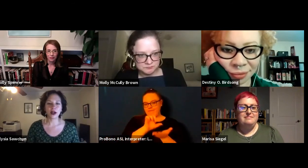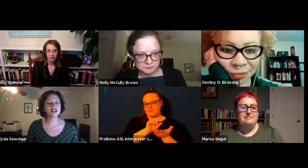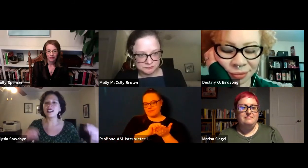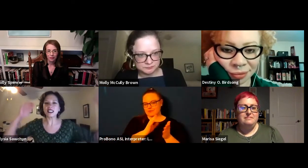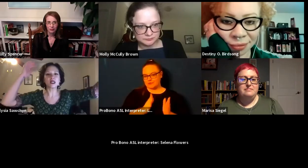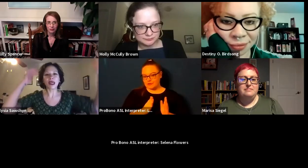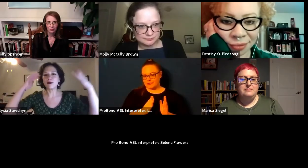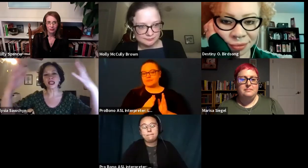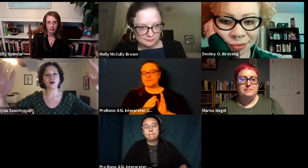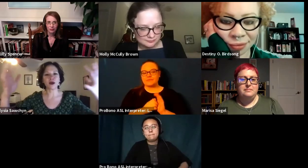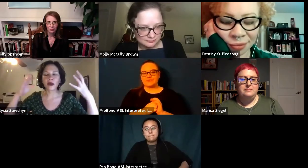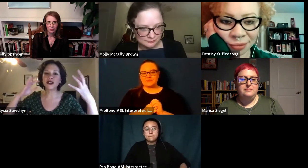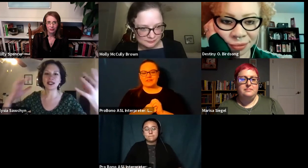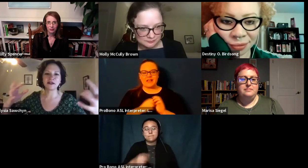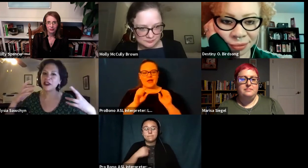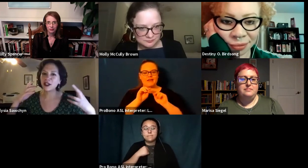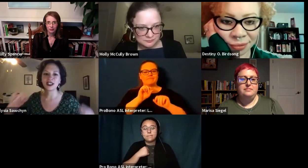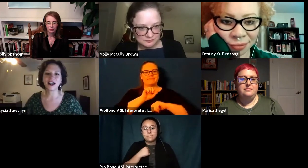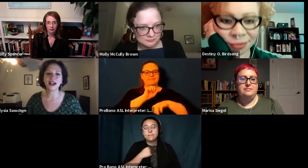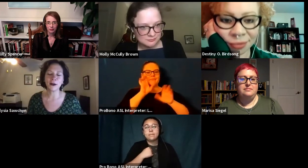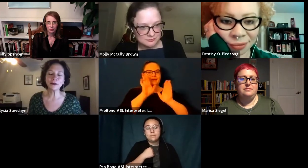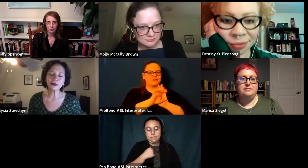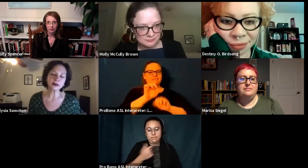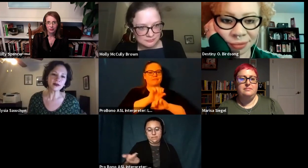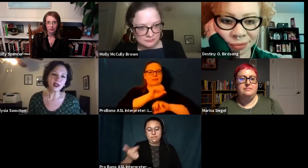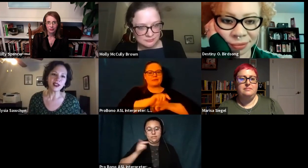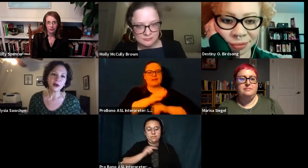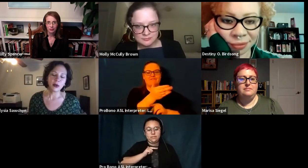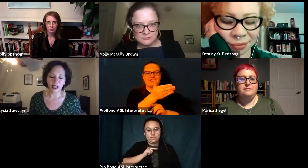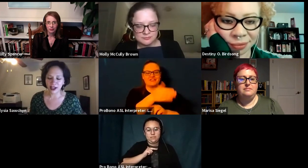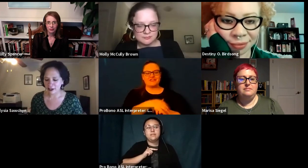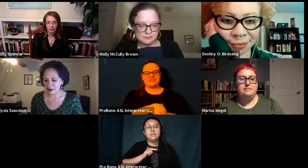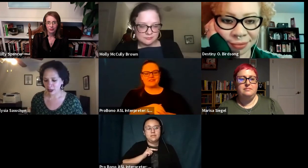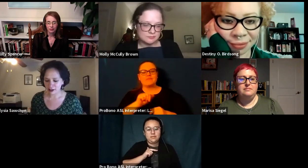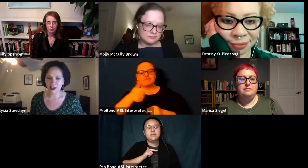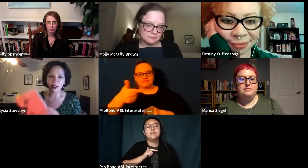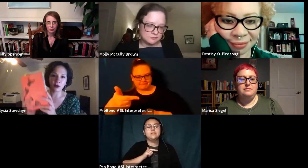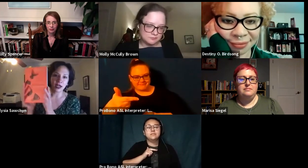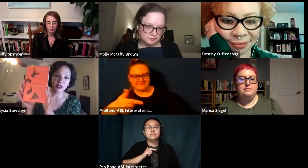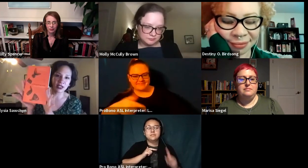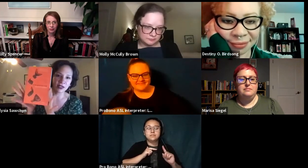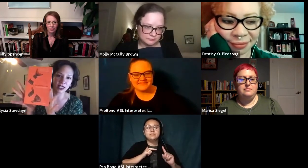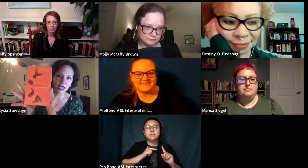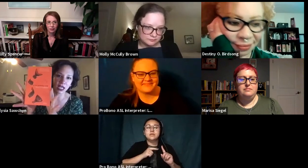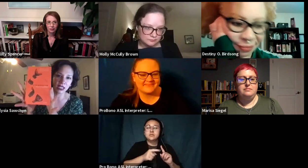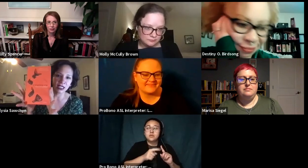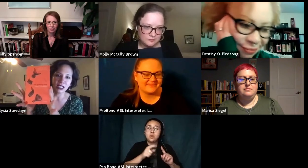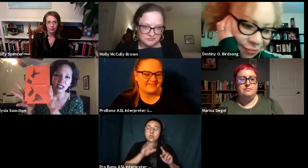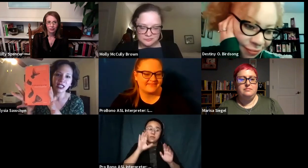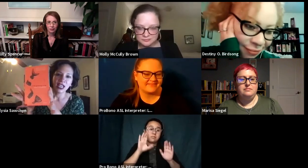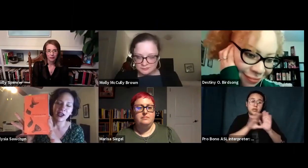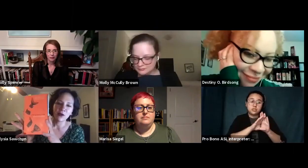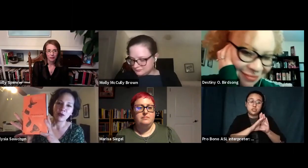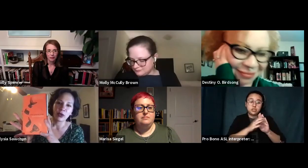where i just like spammed him with images of fish um but uh my so this is what it actually looks like in the end